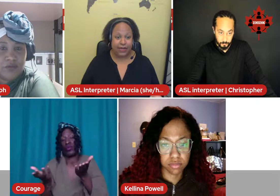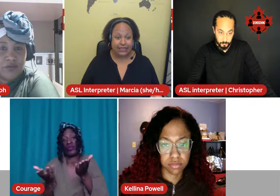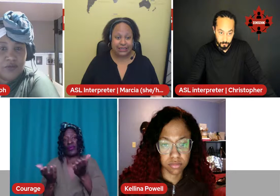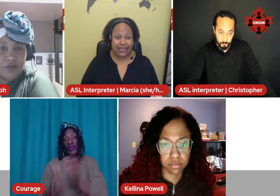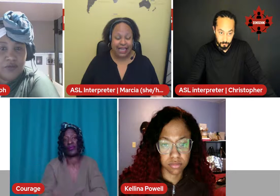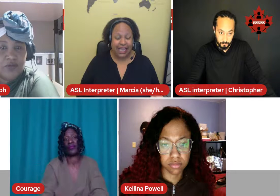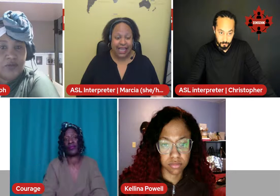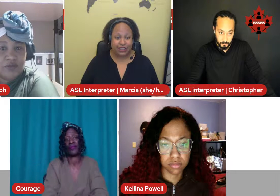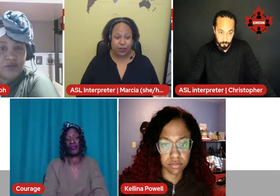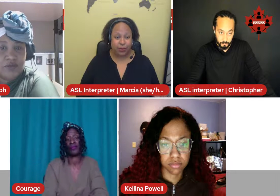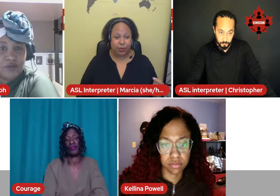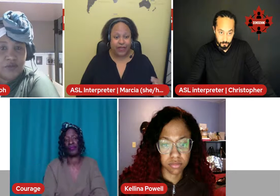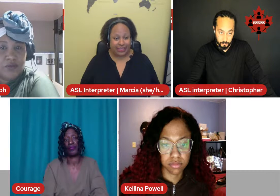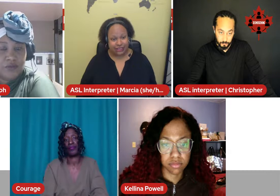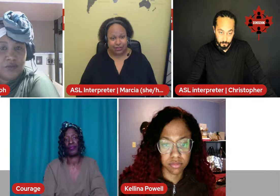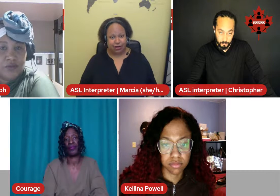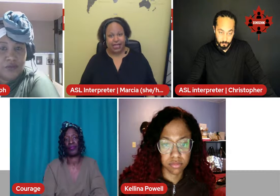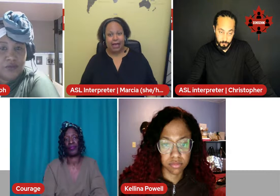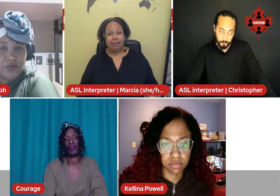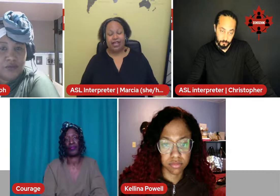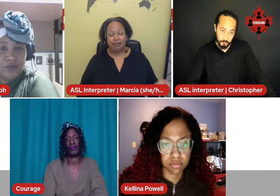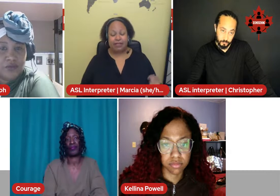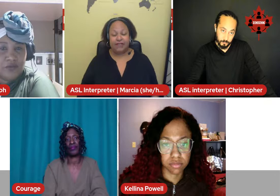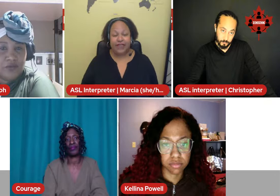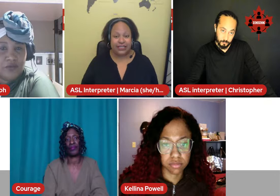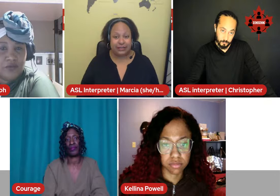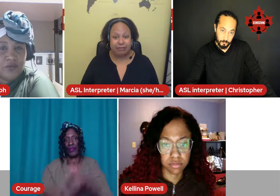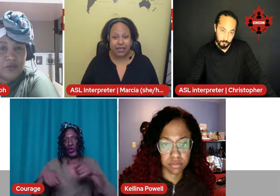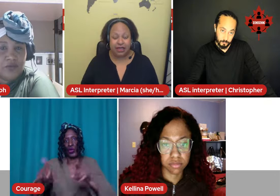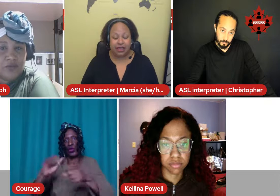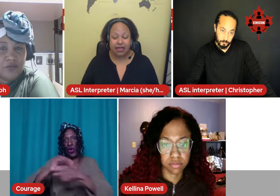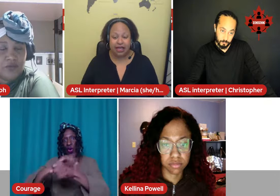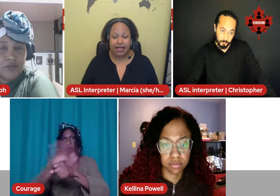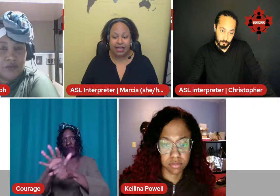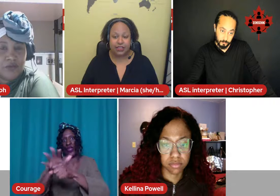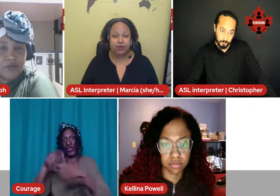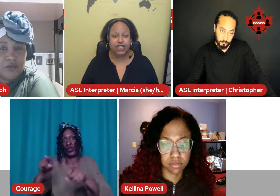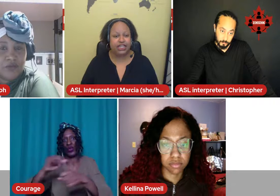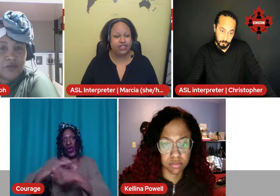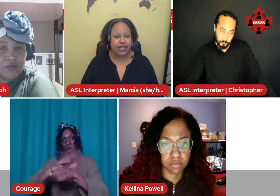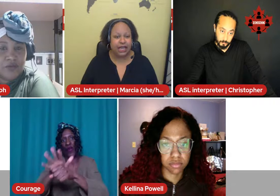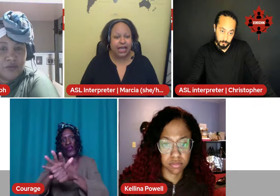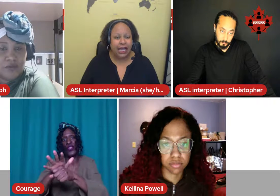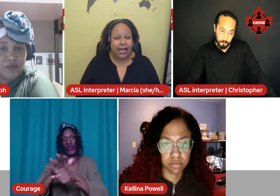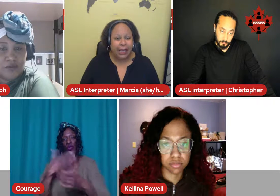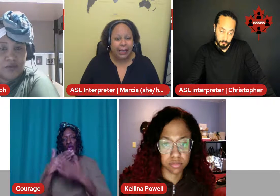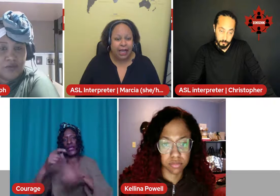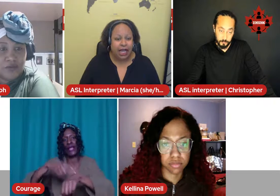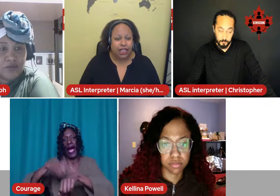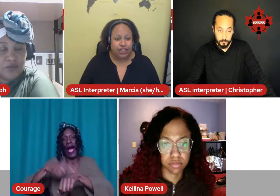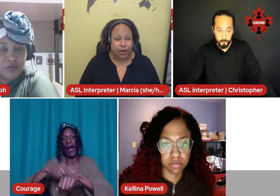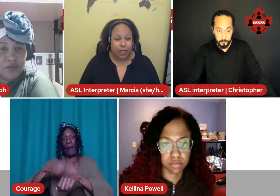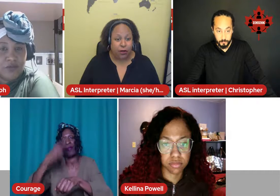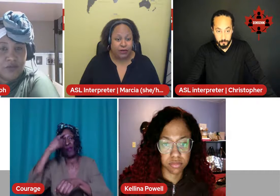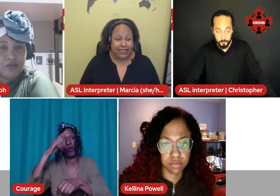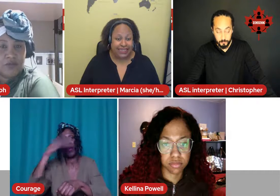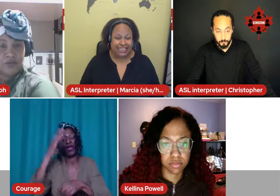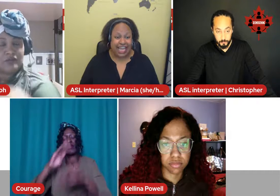US. And so that's started to happen. I believe that's been a slow change. During COVID, it has